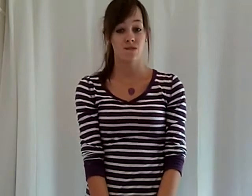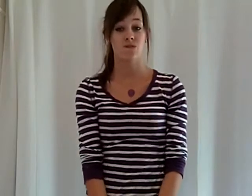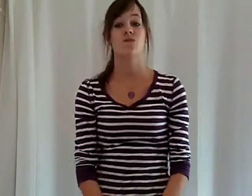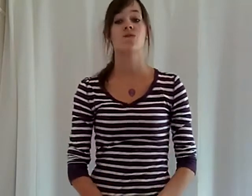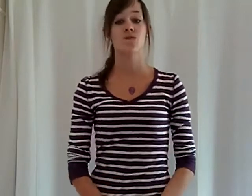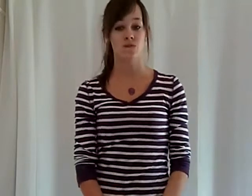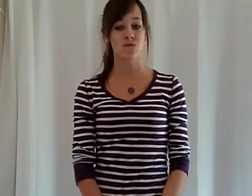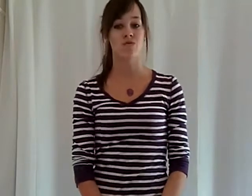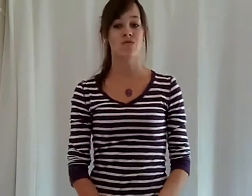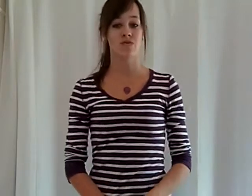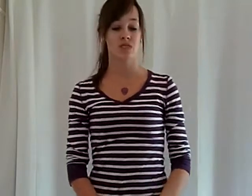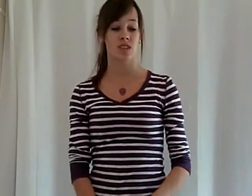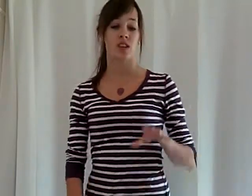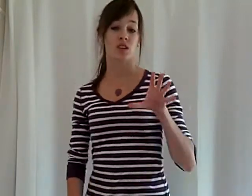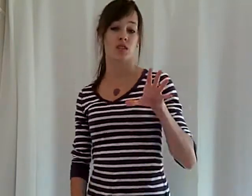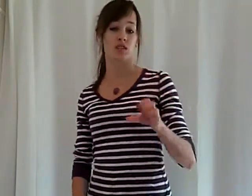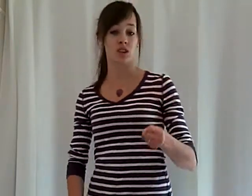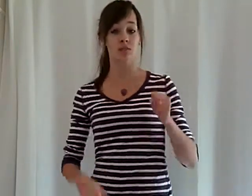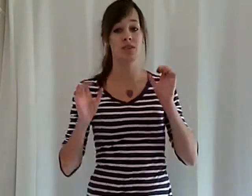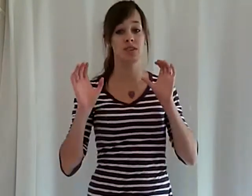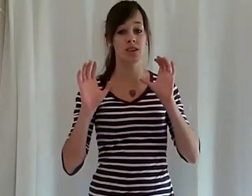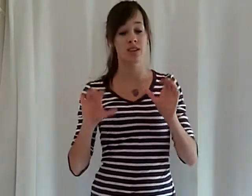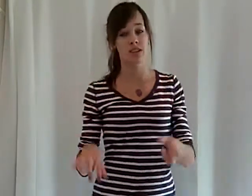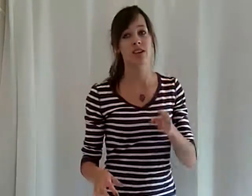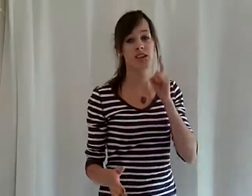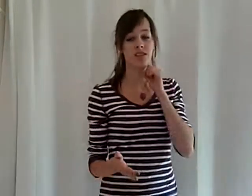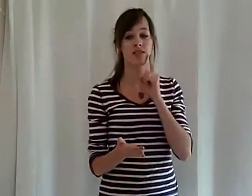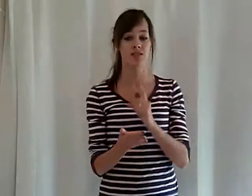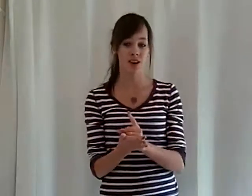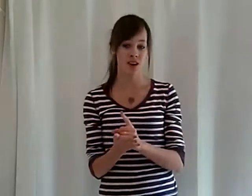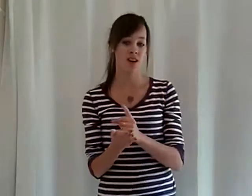Don't escape through it, I'll switch up, then fall.